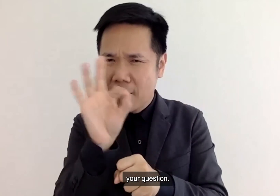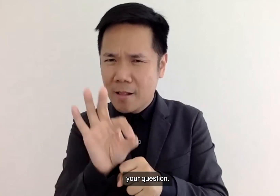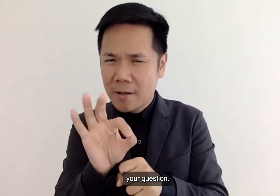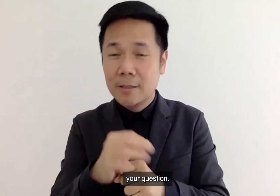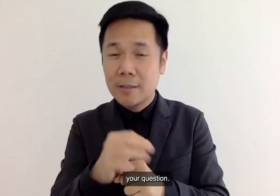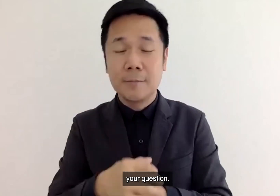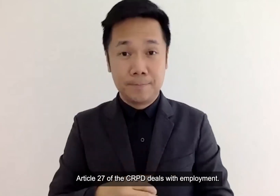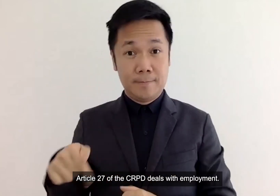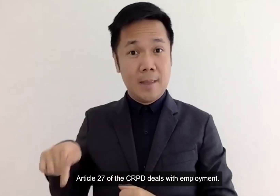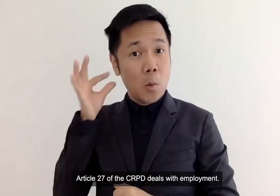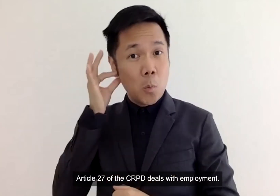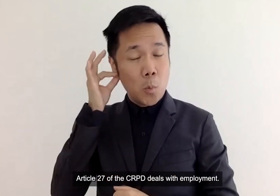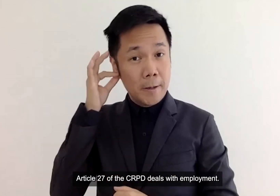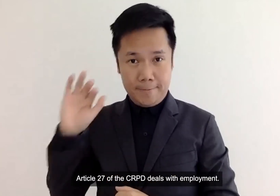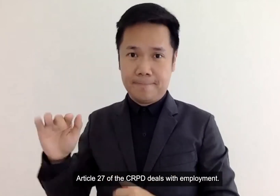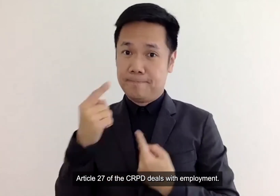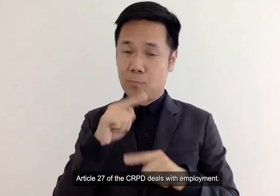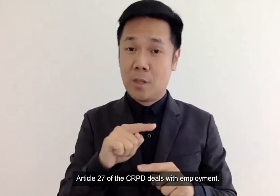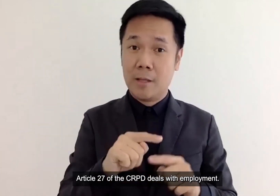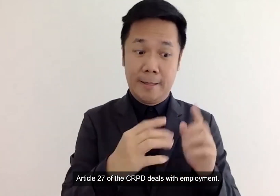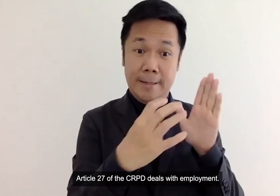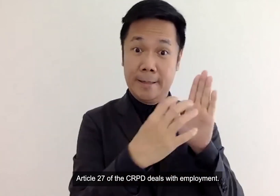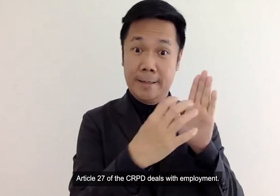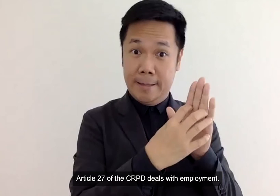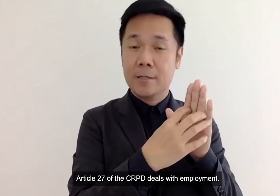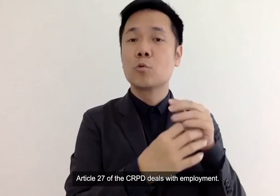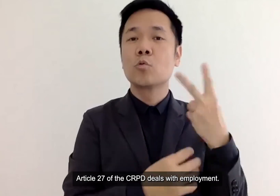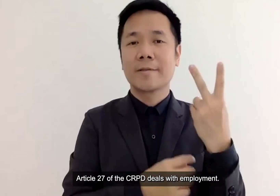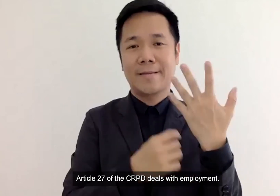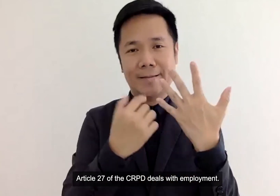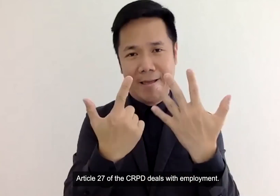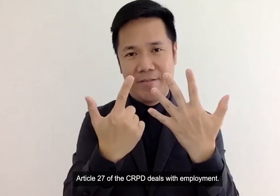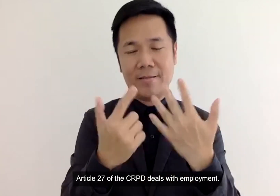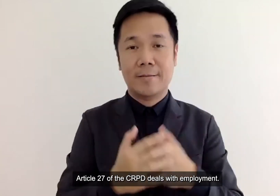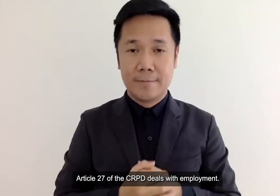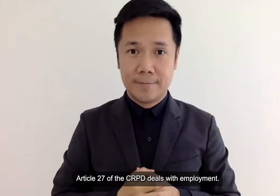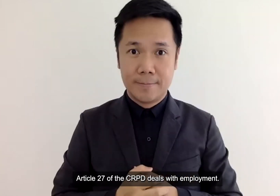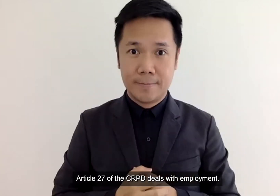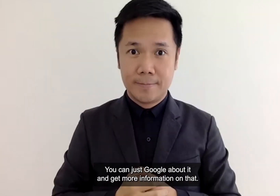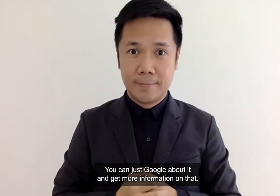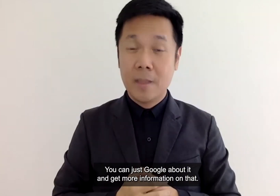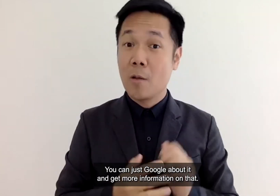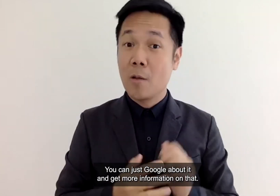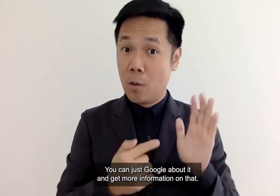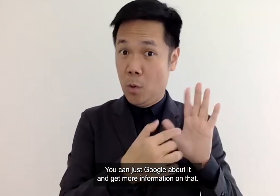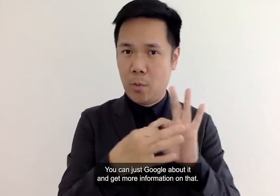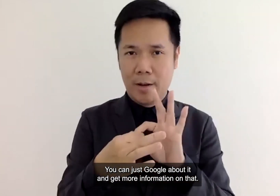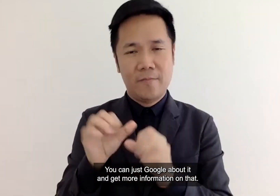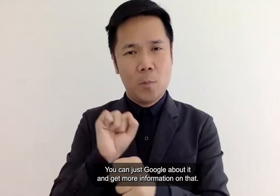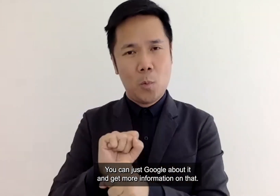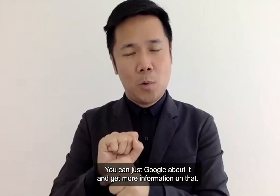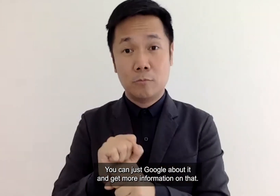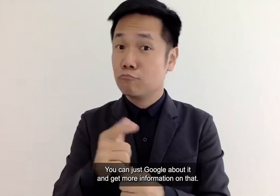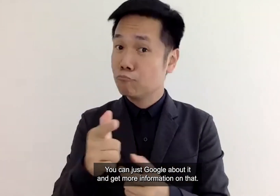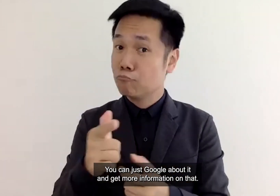uh your question 27 of the crpd deals with employment you can just